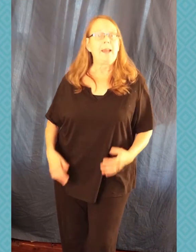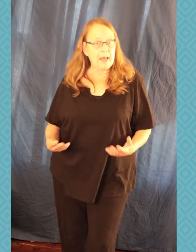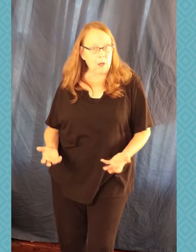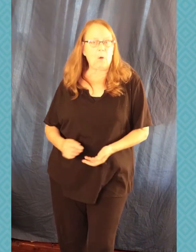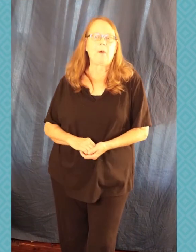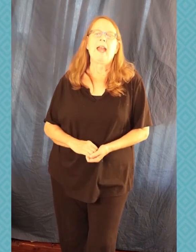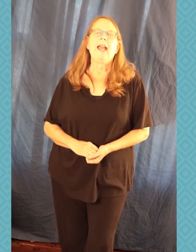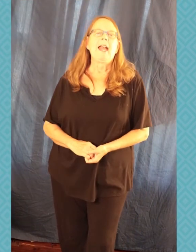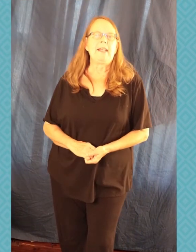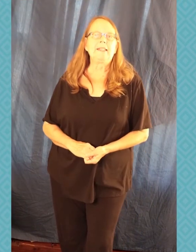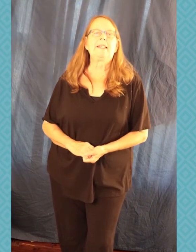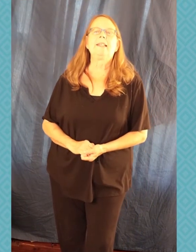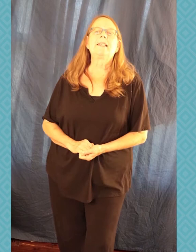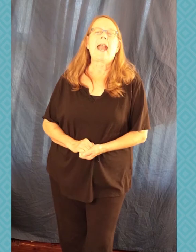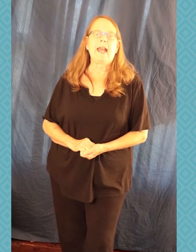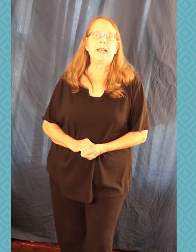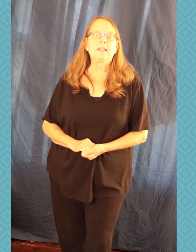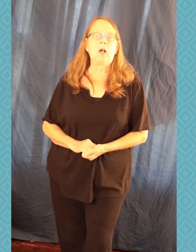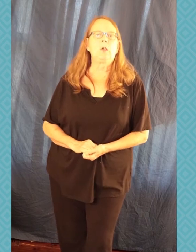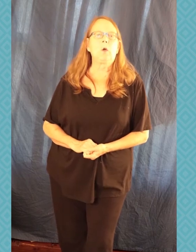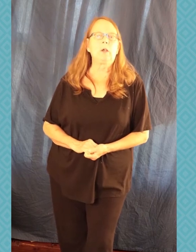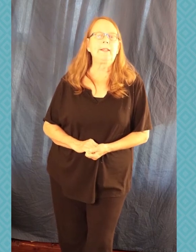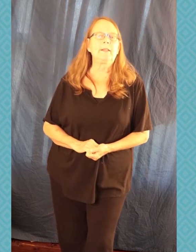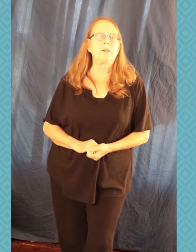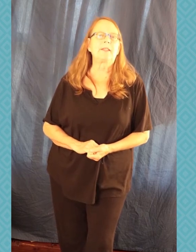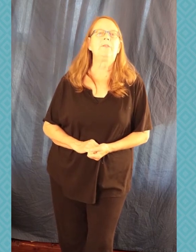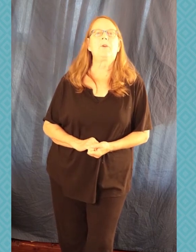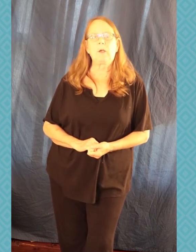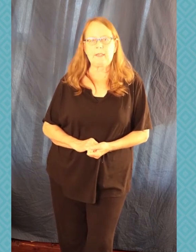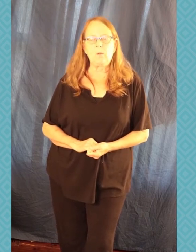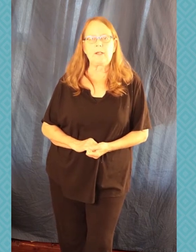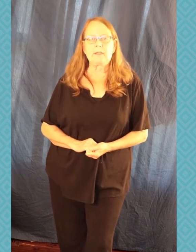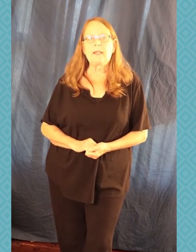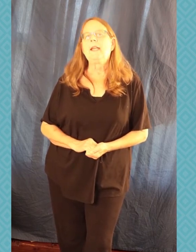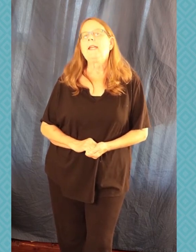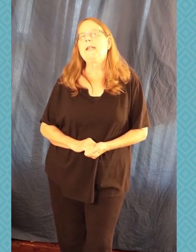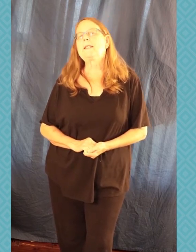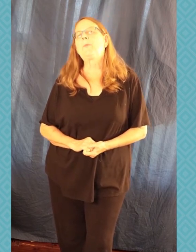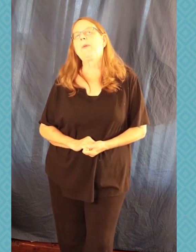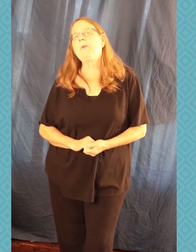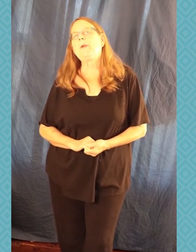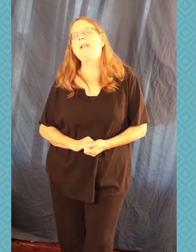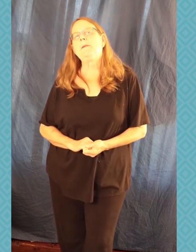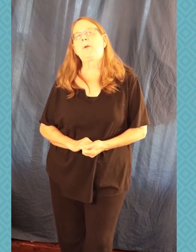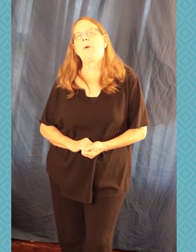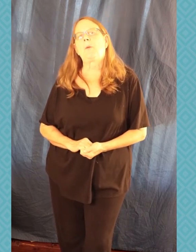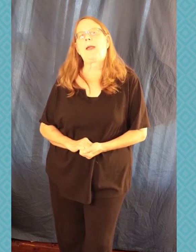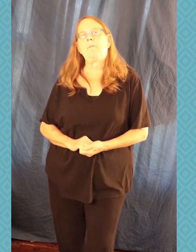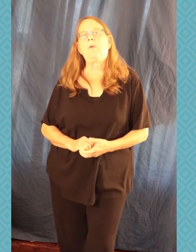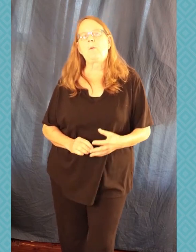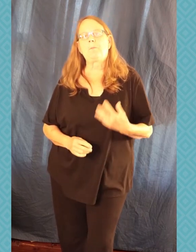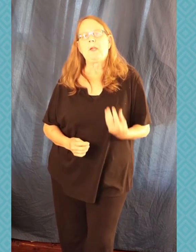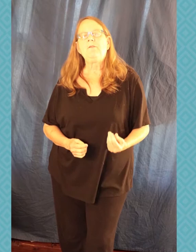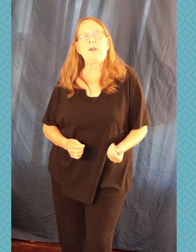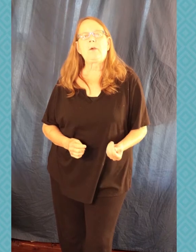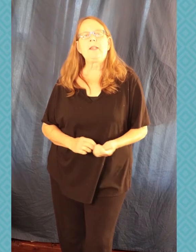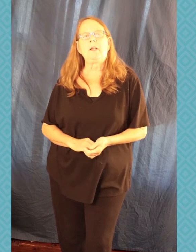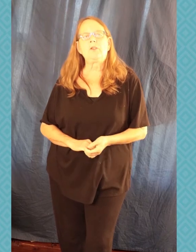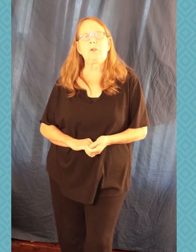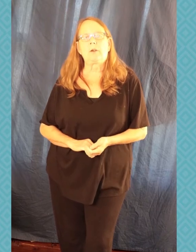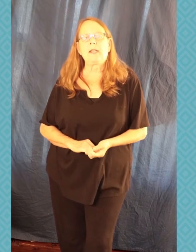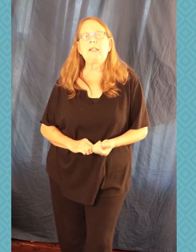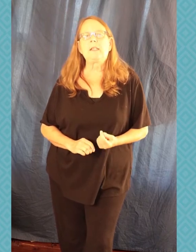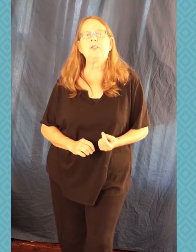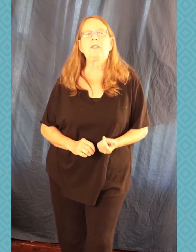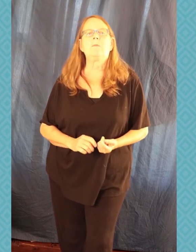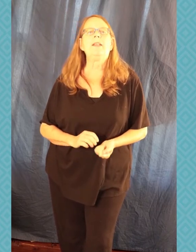called Hello, and it is hands-on early literacy for little ones. It's a pre-reading program for very